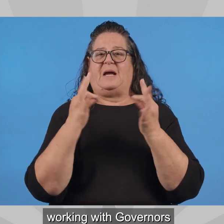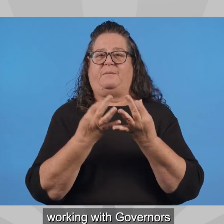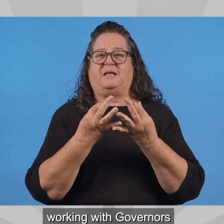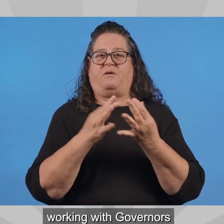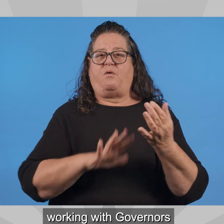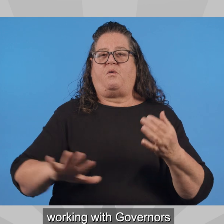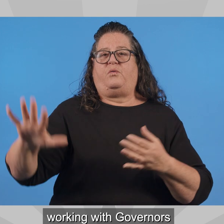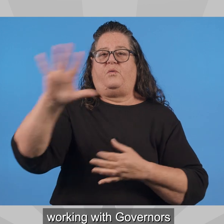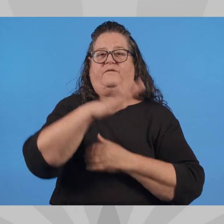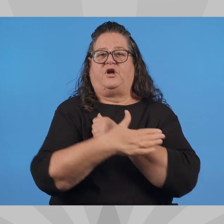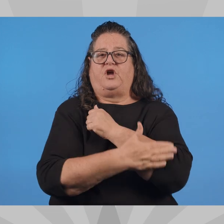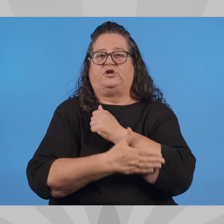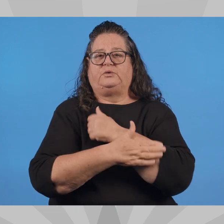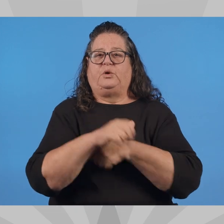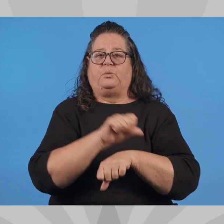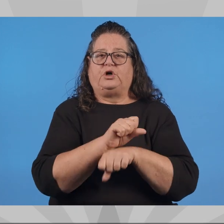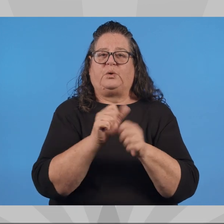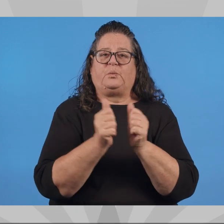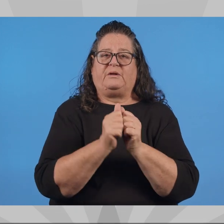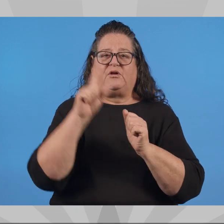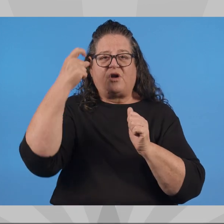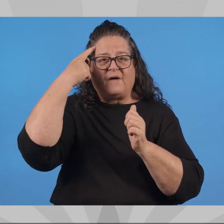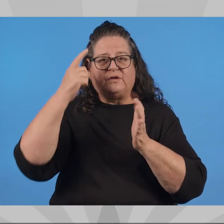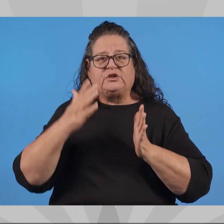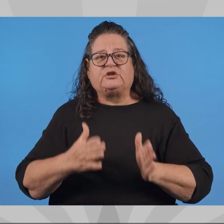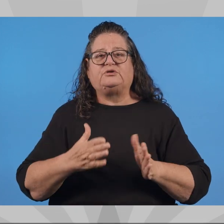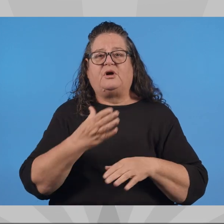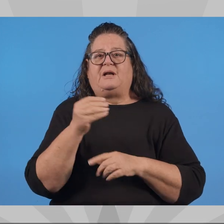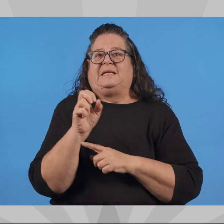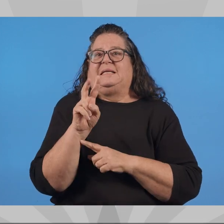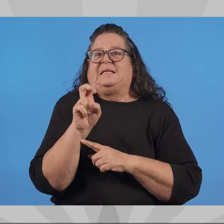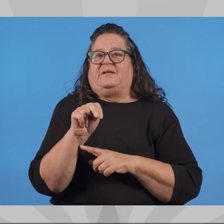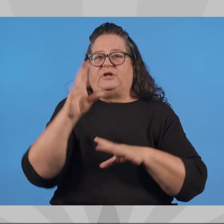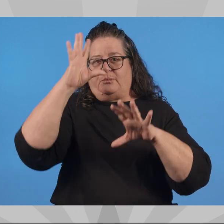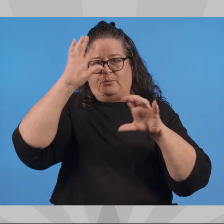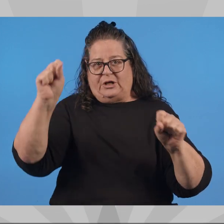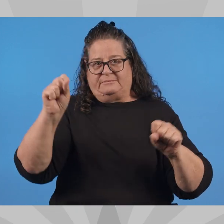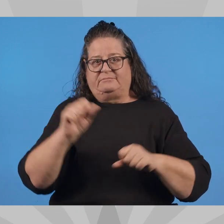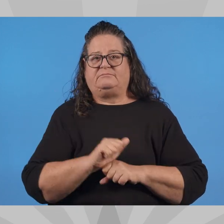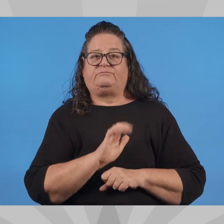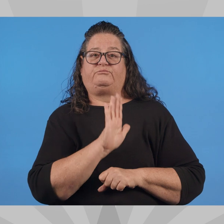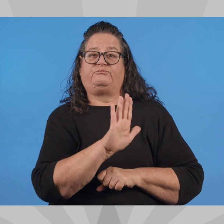even presidents. Her hobbies include gardening and horses.